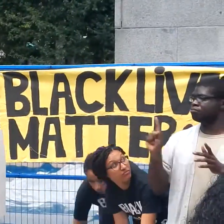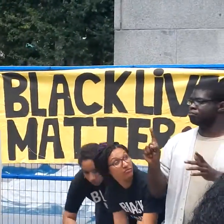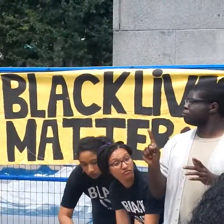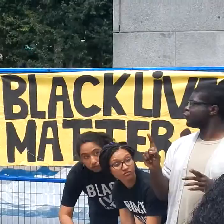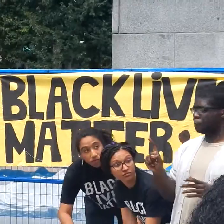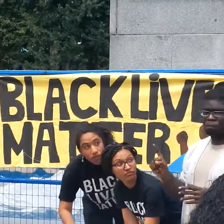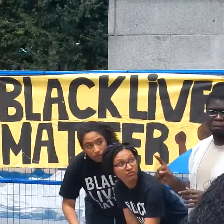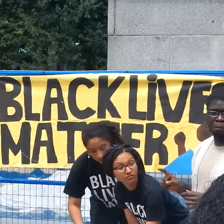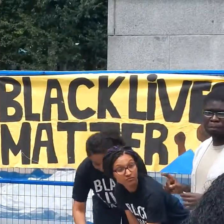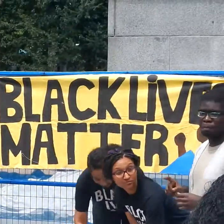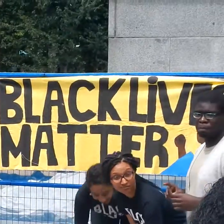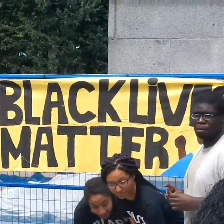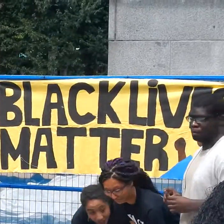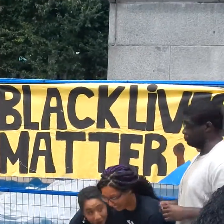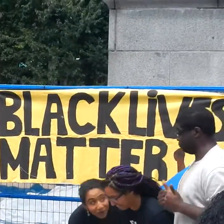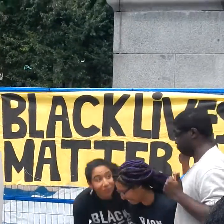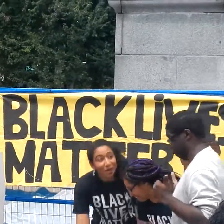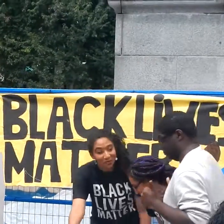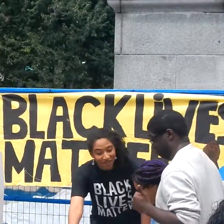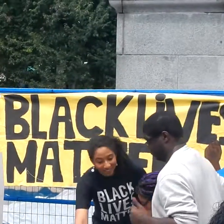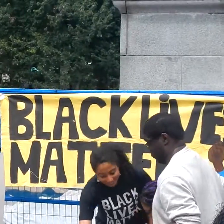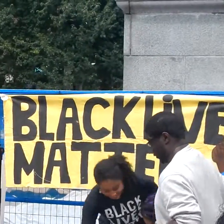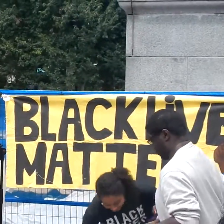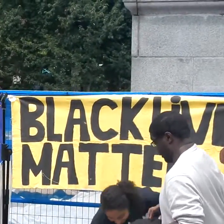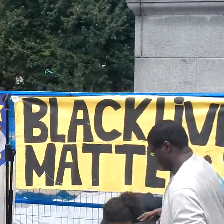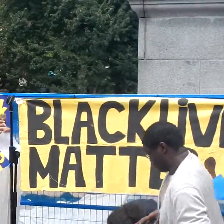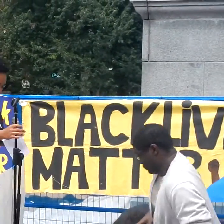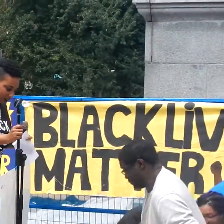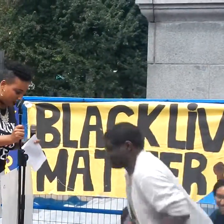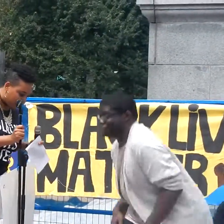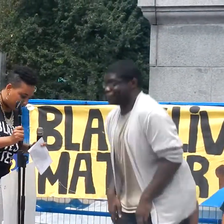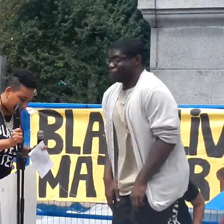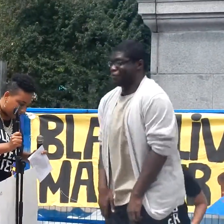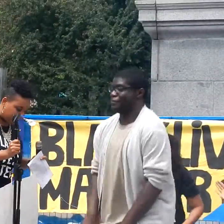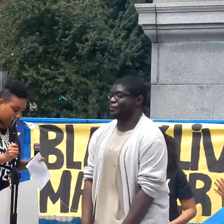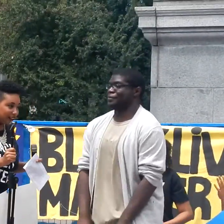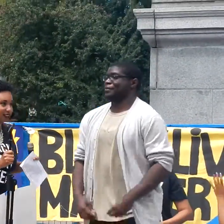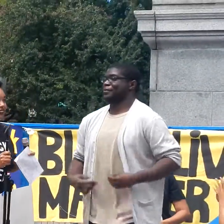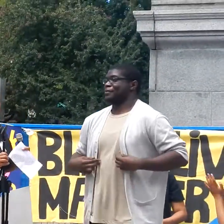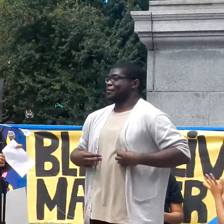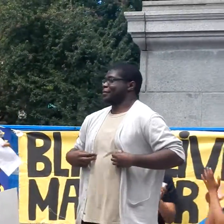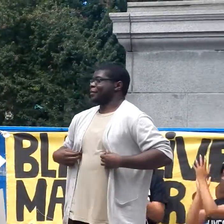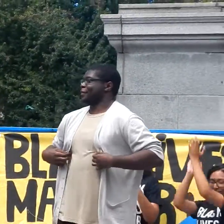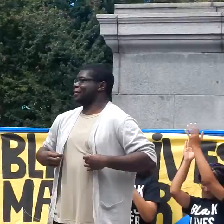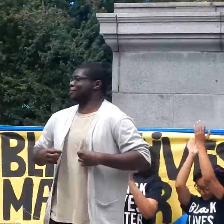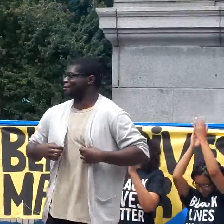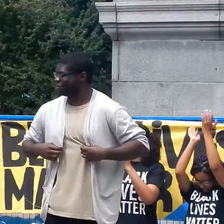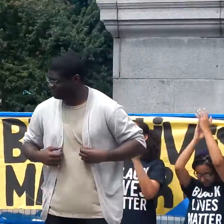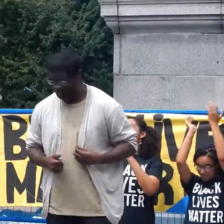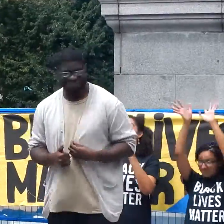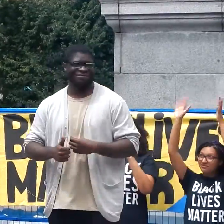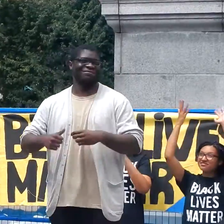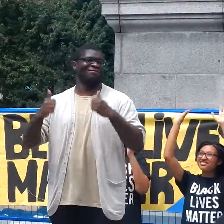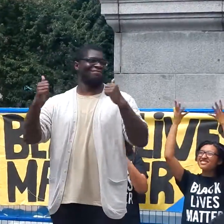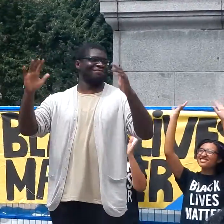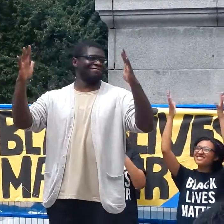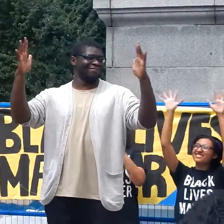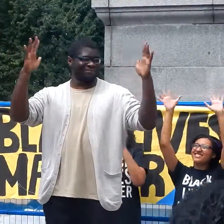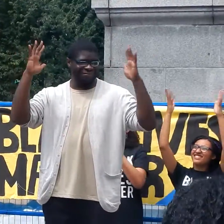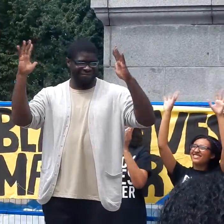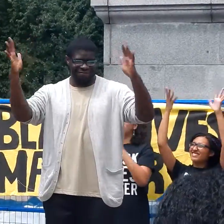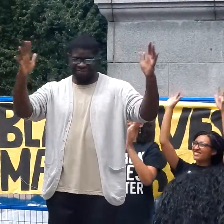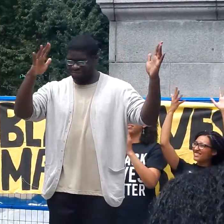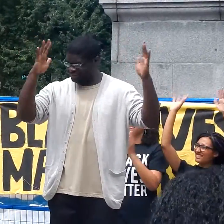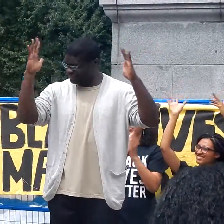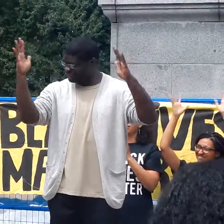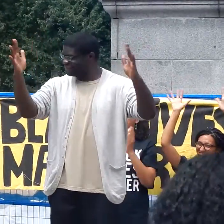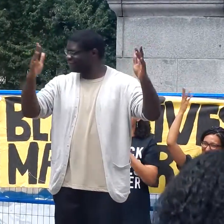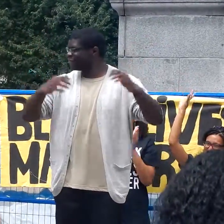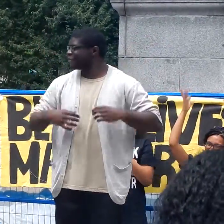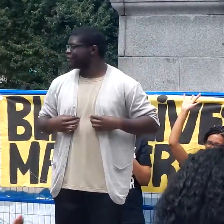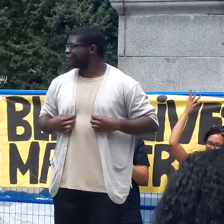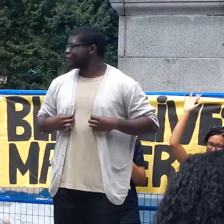thank